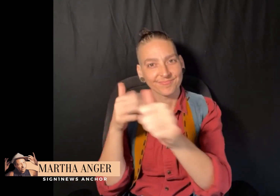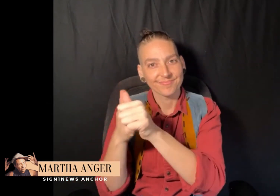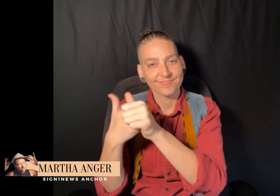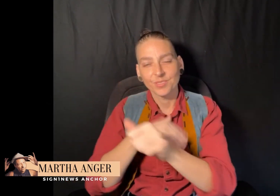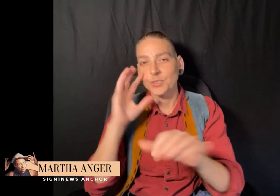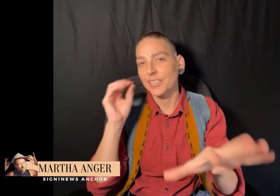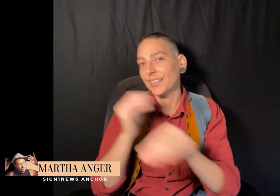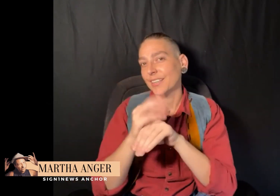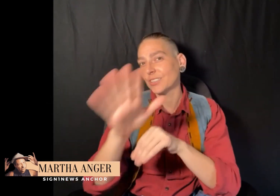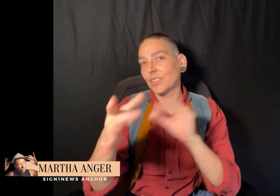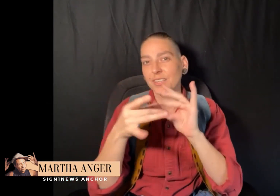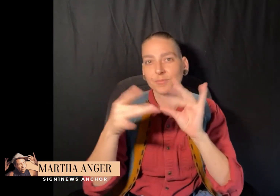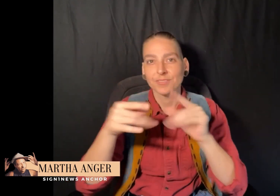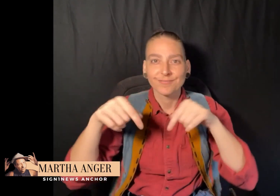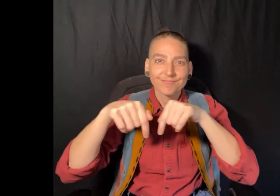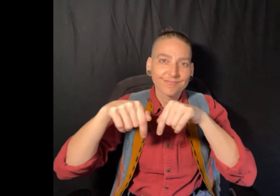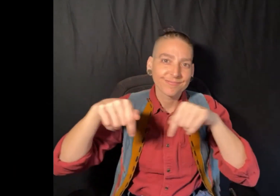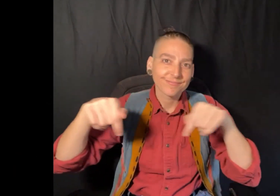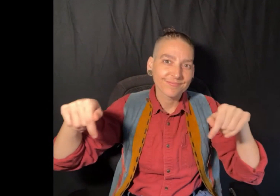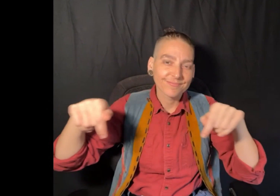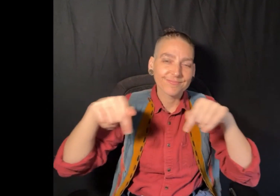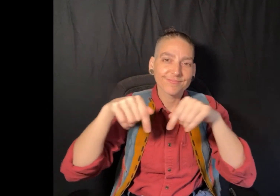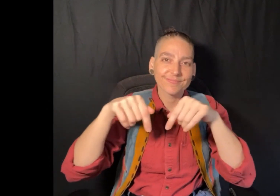about this update we may add it at the bottom of the screen.